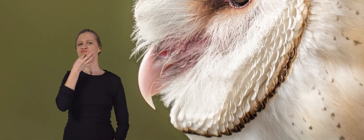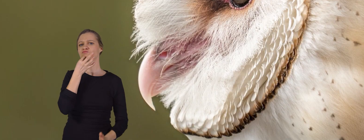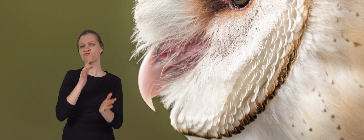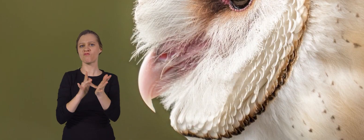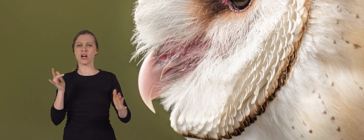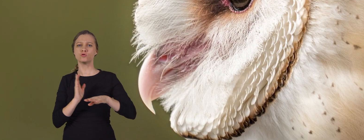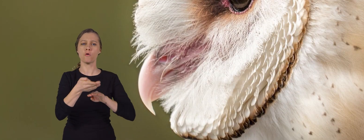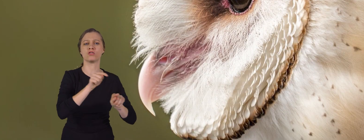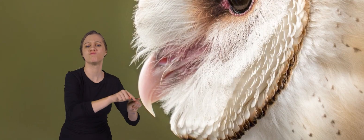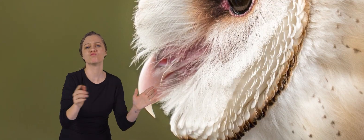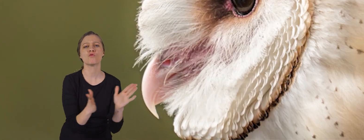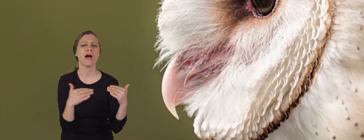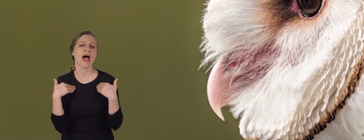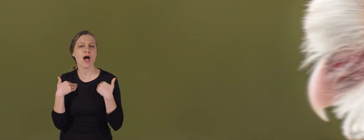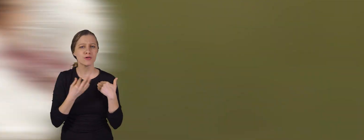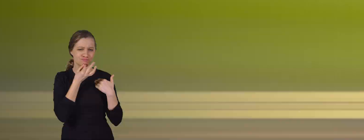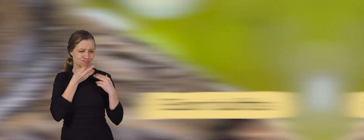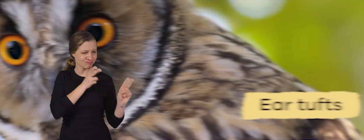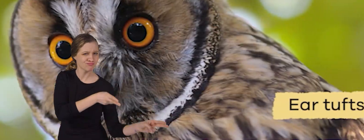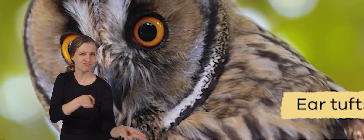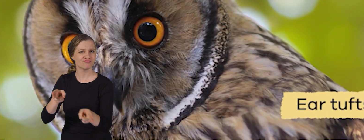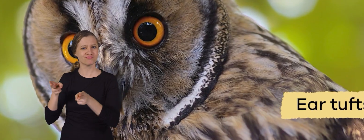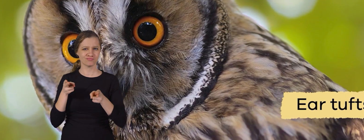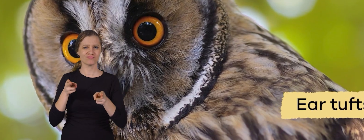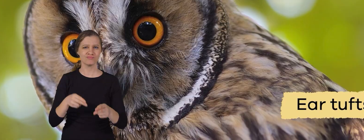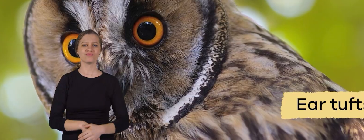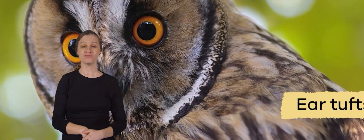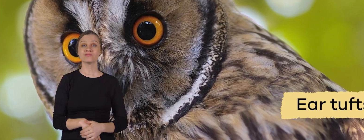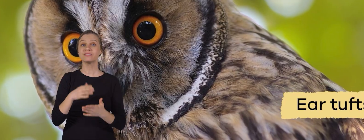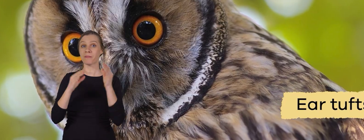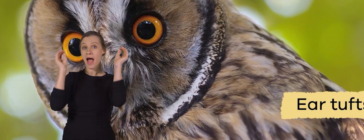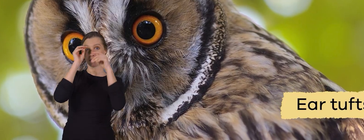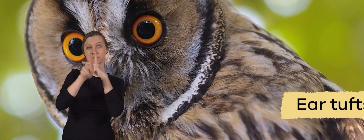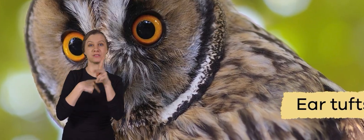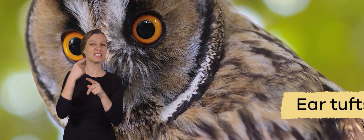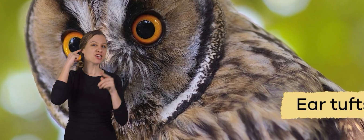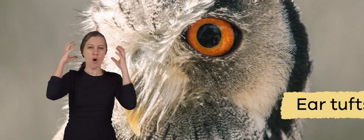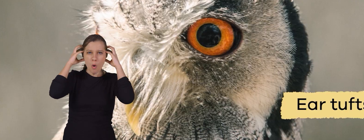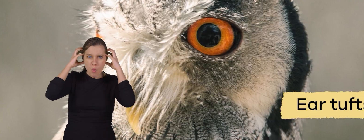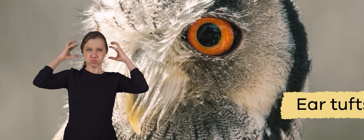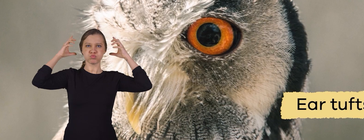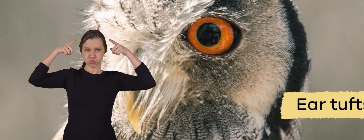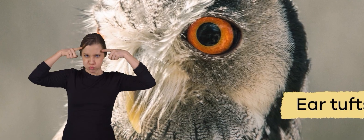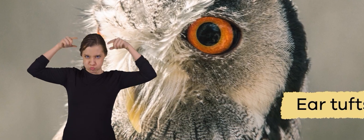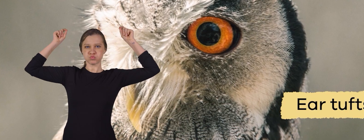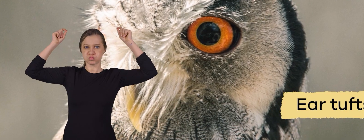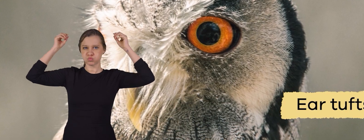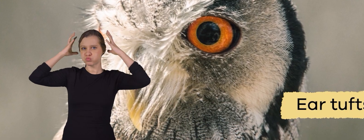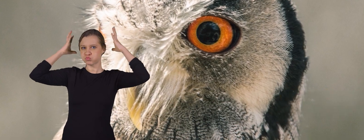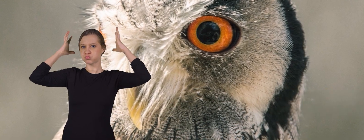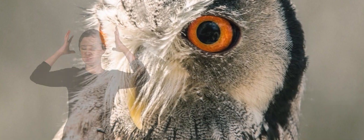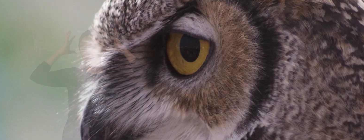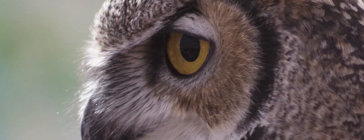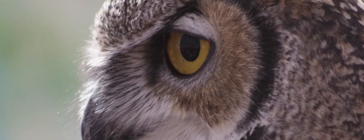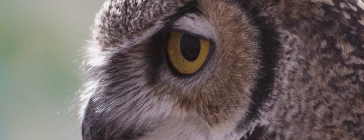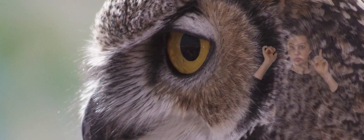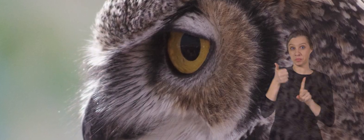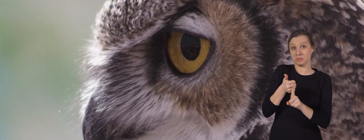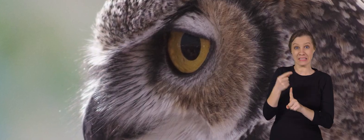over their prey. Some owl species have ear tufts on their heads. While they aren't